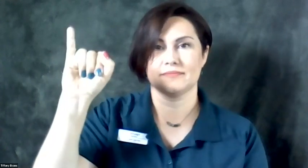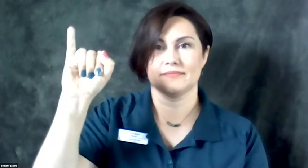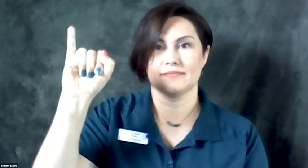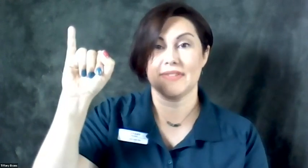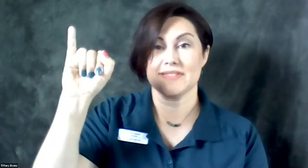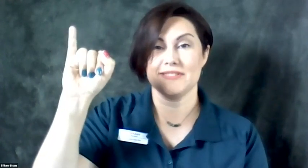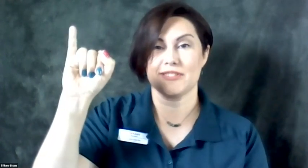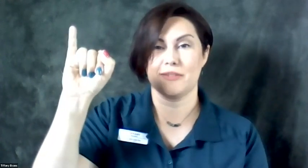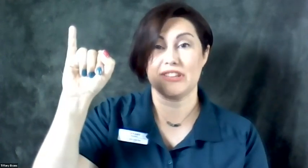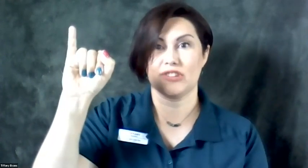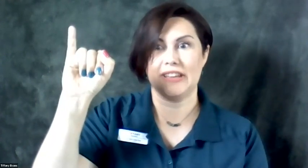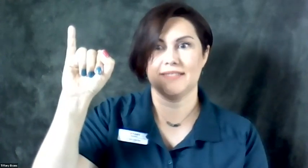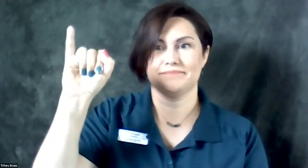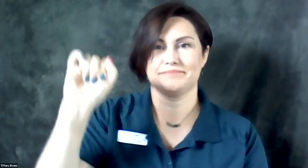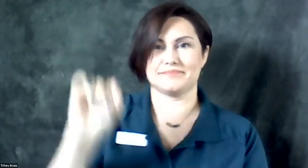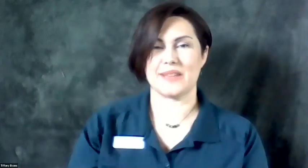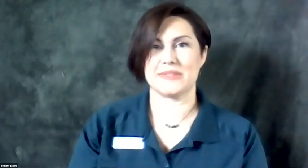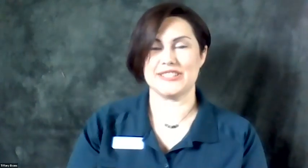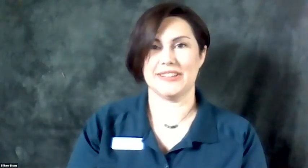This one's a little bit tricky. I'm going to do it again.